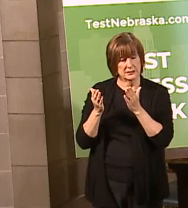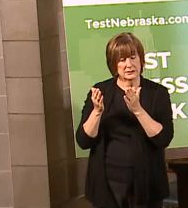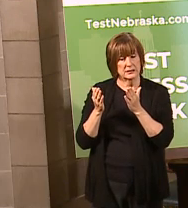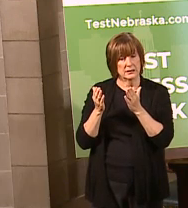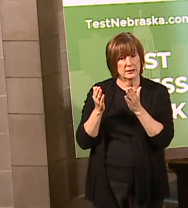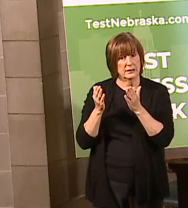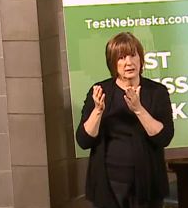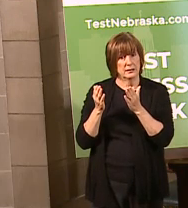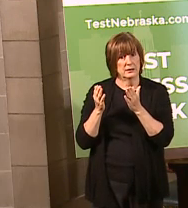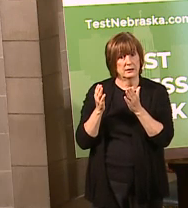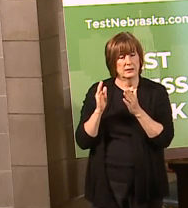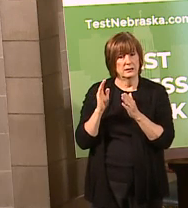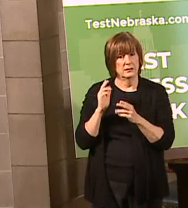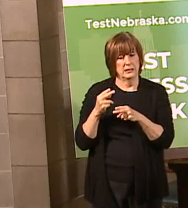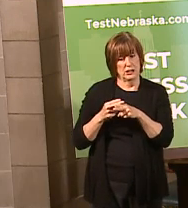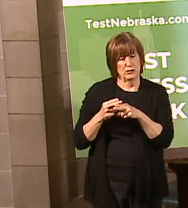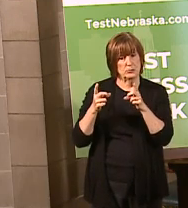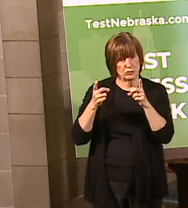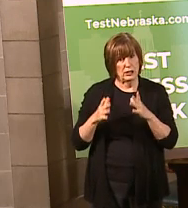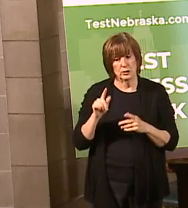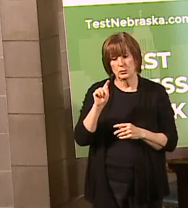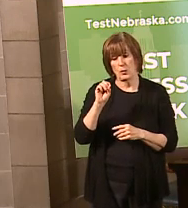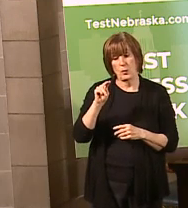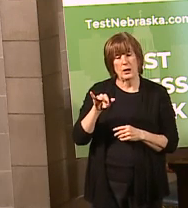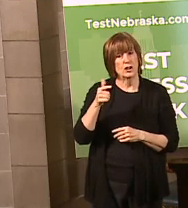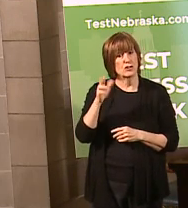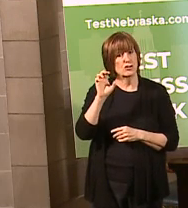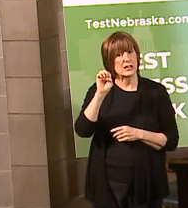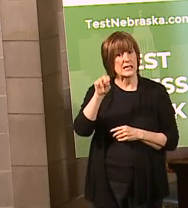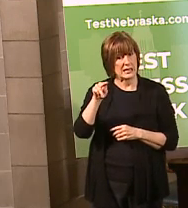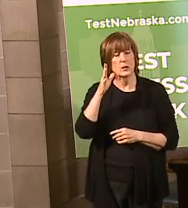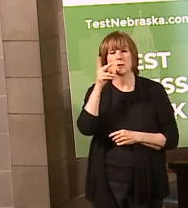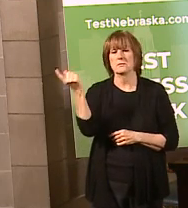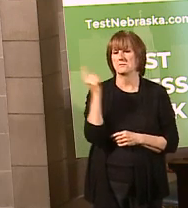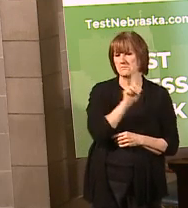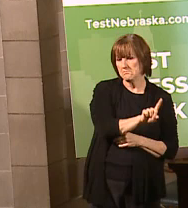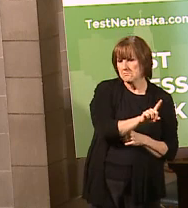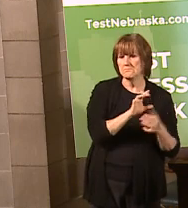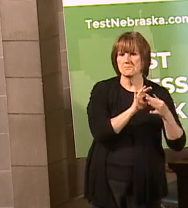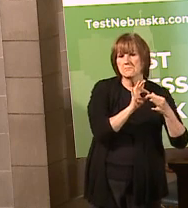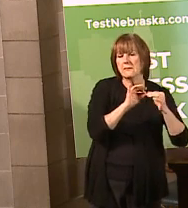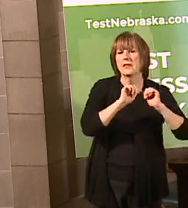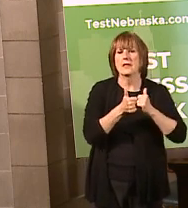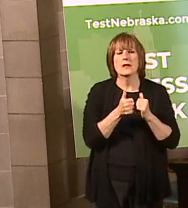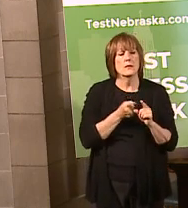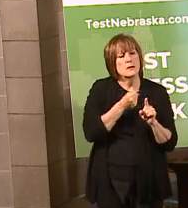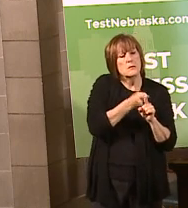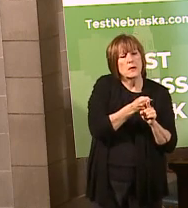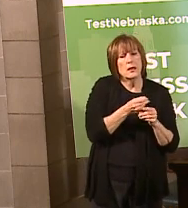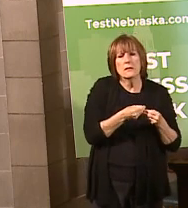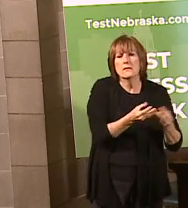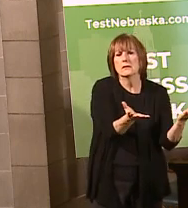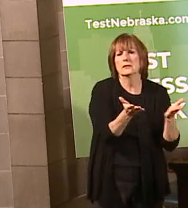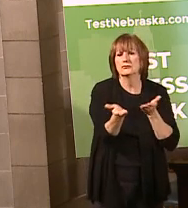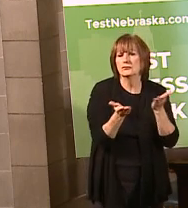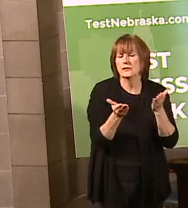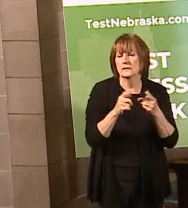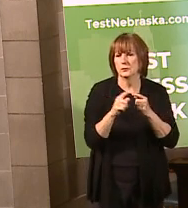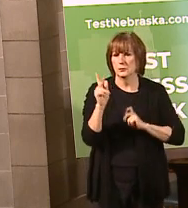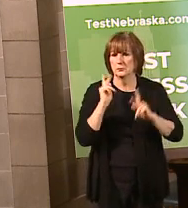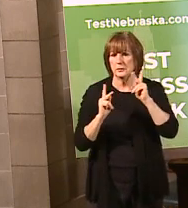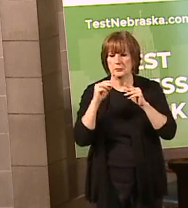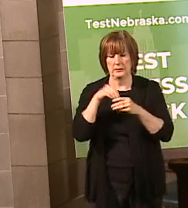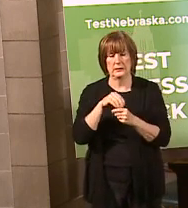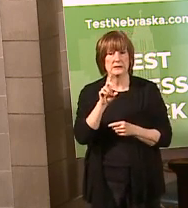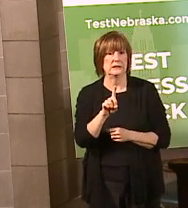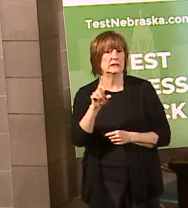Development of Disabilities, our interim director there, Tony Greene is going to come up and talk to a little bit how that's impacting how we're providing services for our folks in